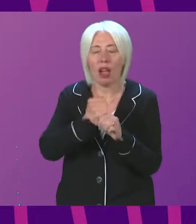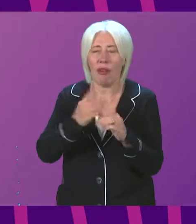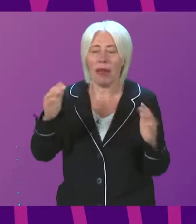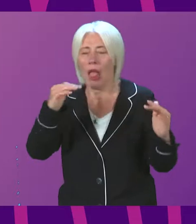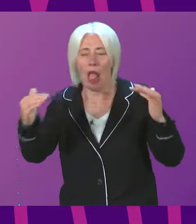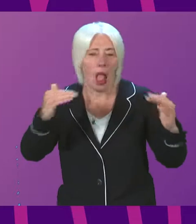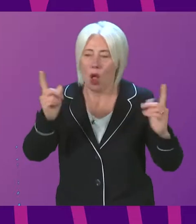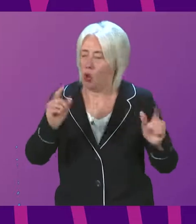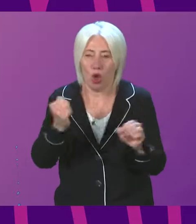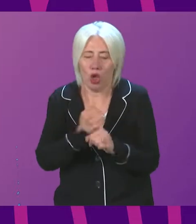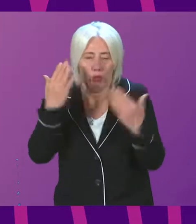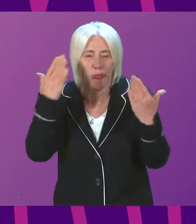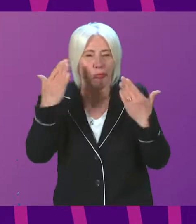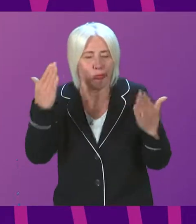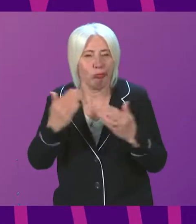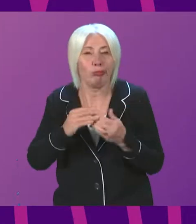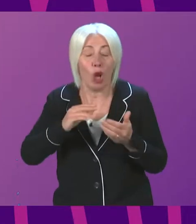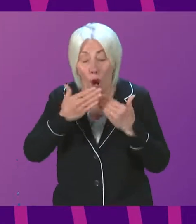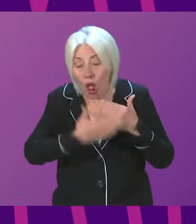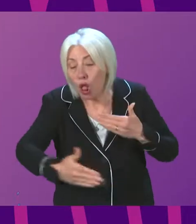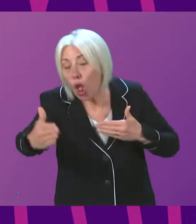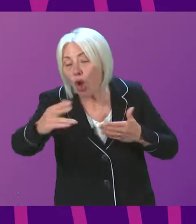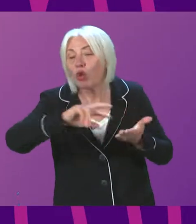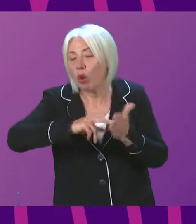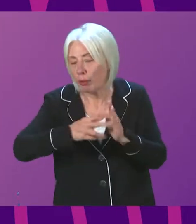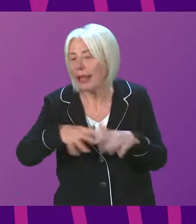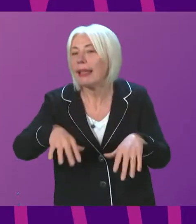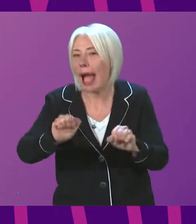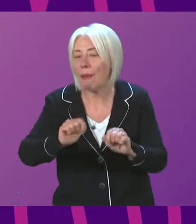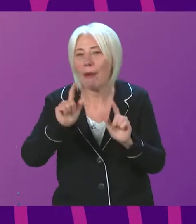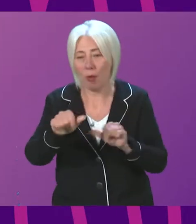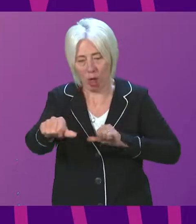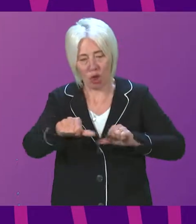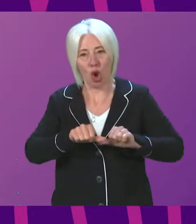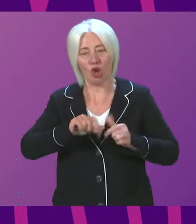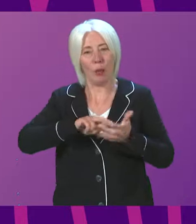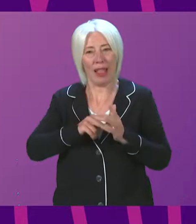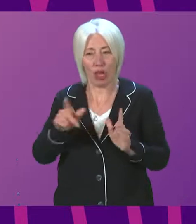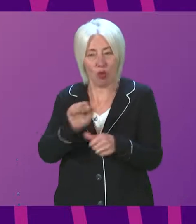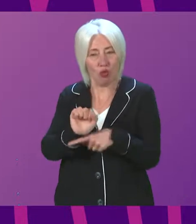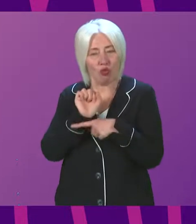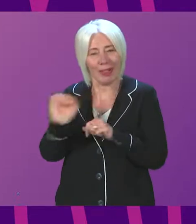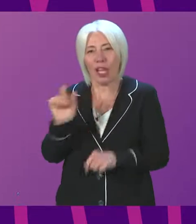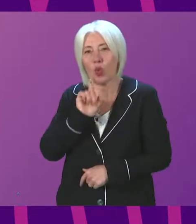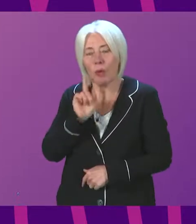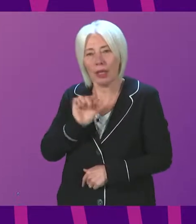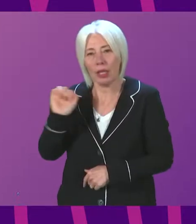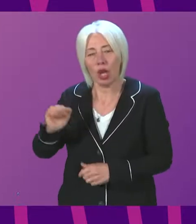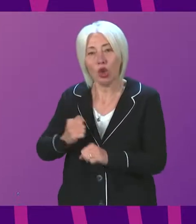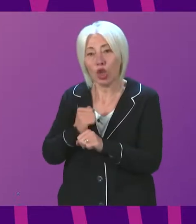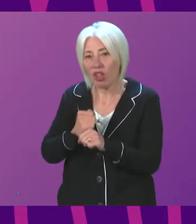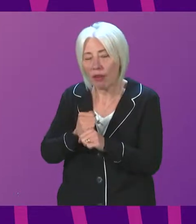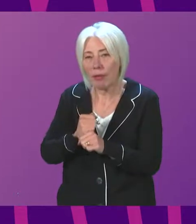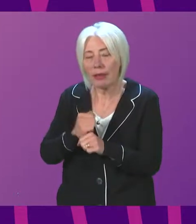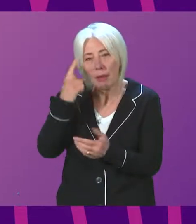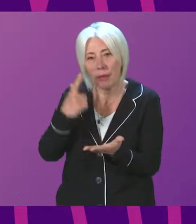long-term planning is underway, but in the short term we need solutions to protect these women. If the Scottish Government believes that the only